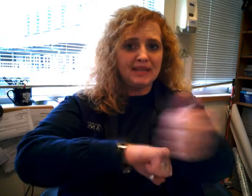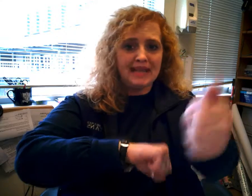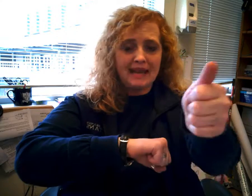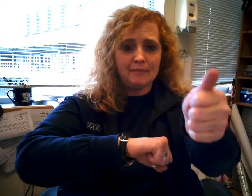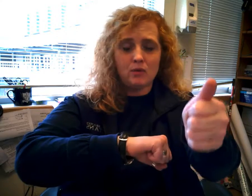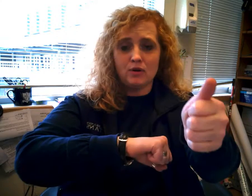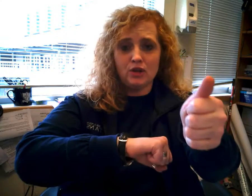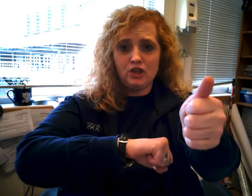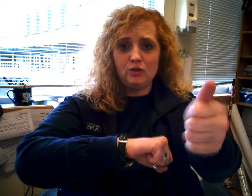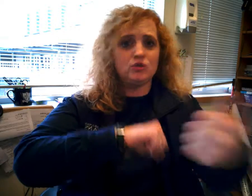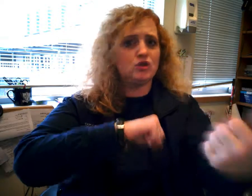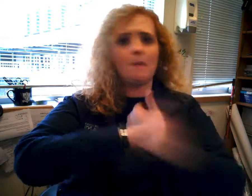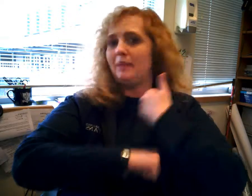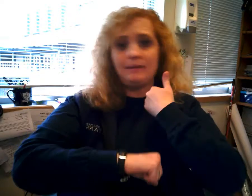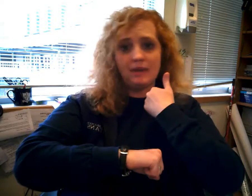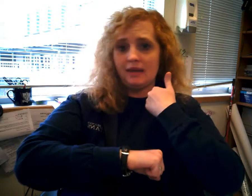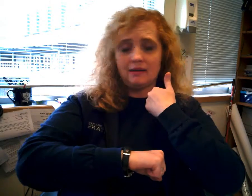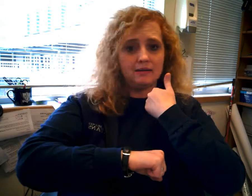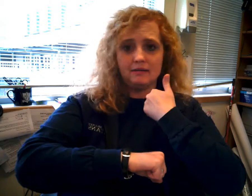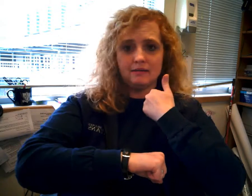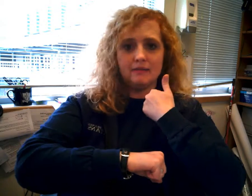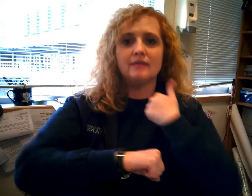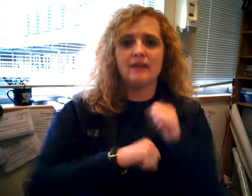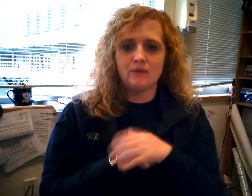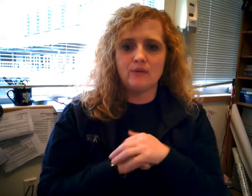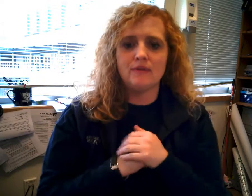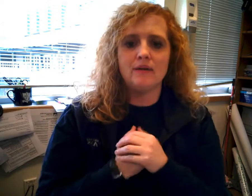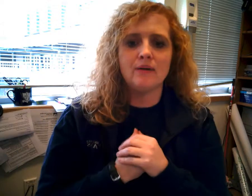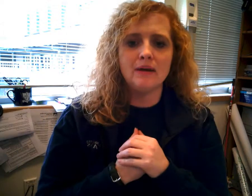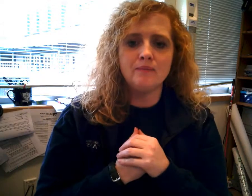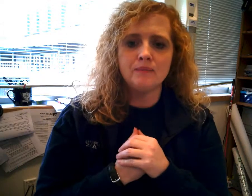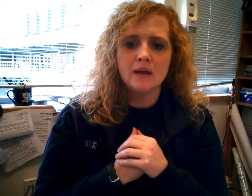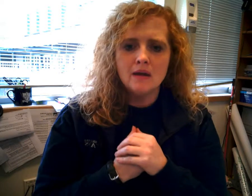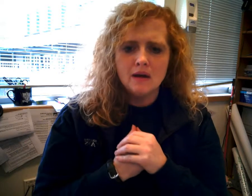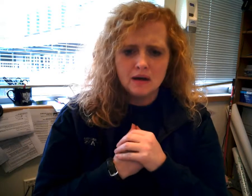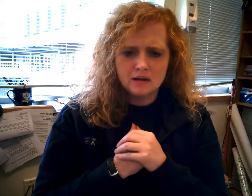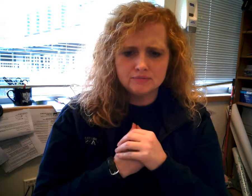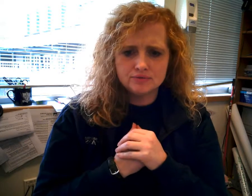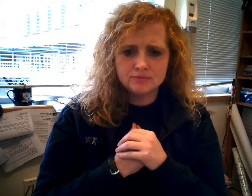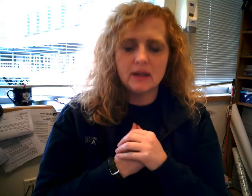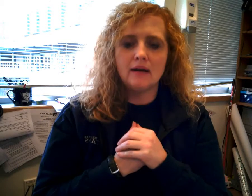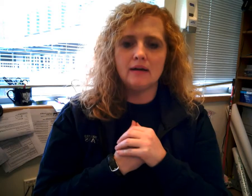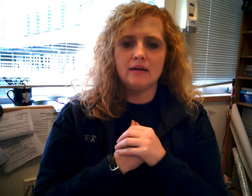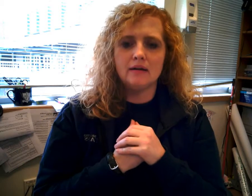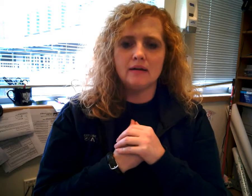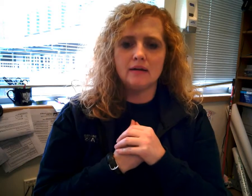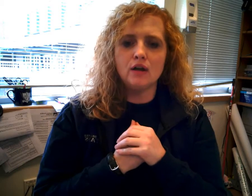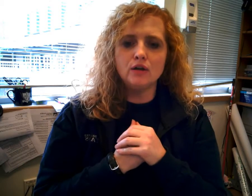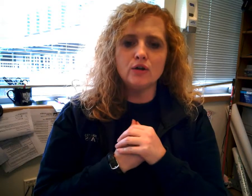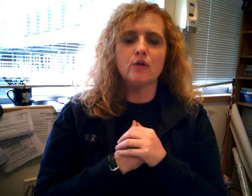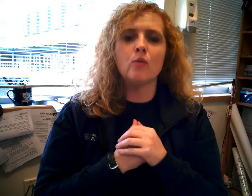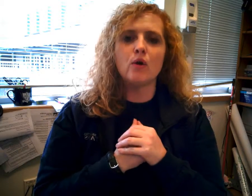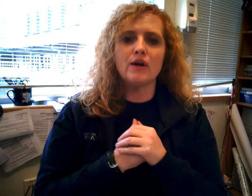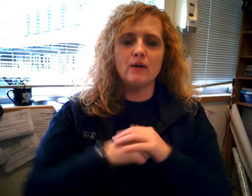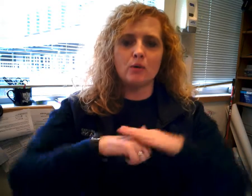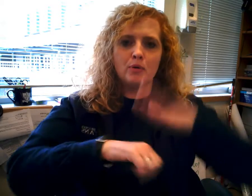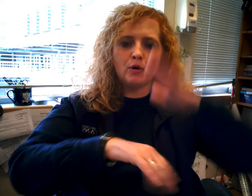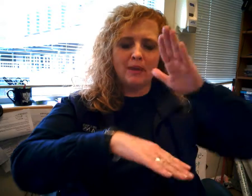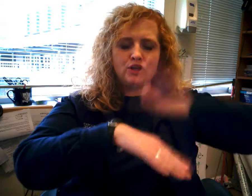Blame. Blame. accuse. Don't blame me. That sort of thing. Okay. Uh, alert or warning or probation.